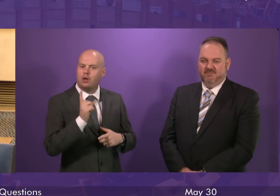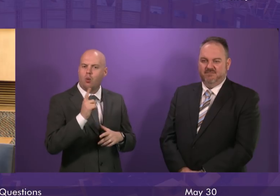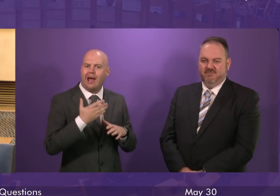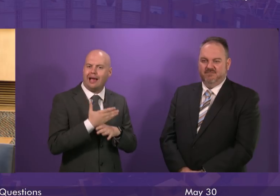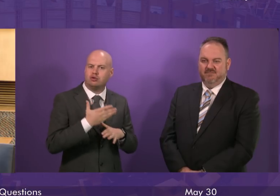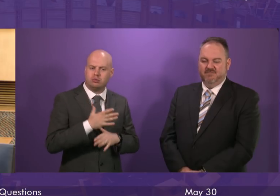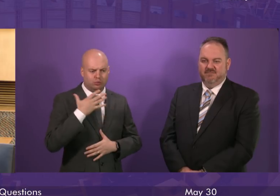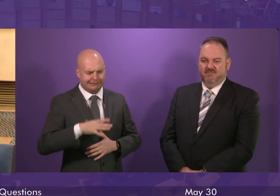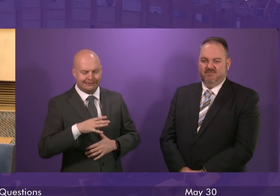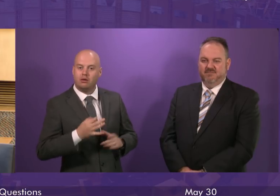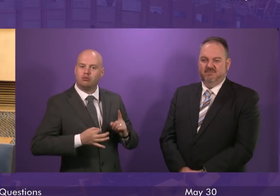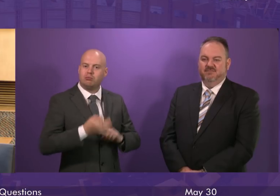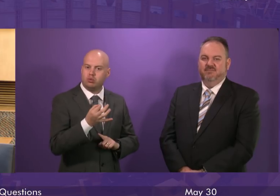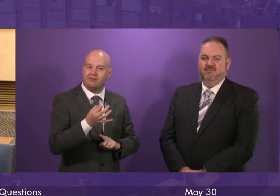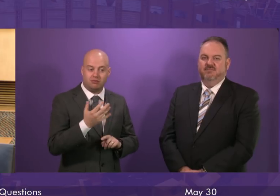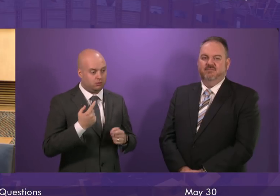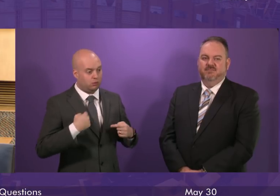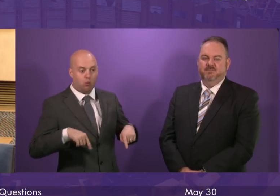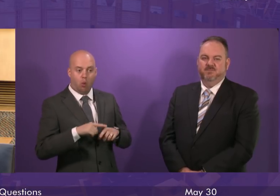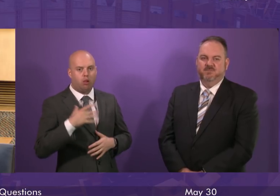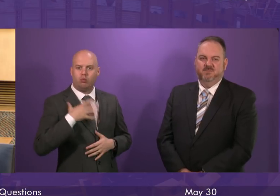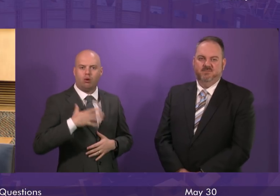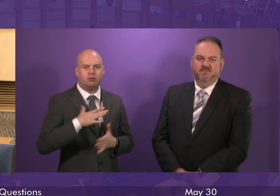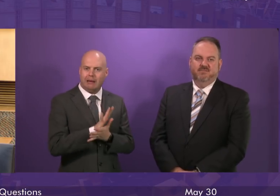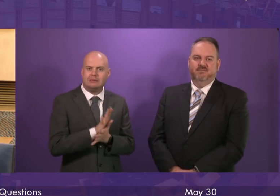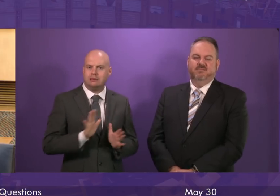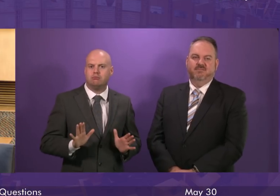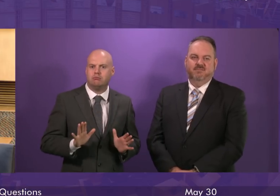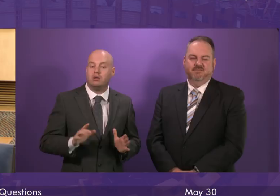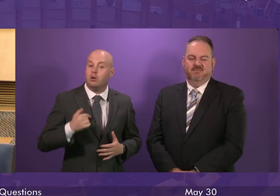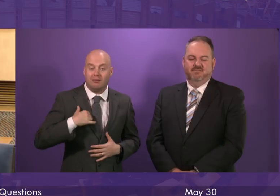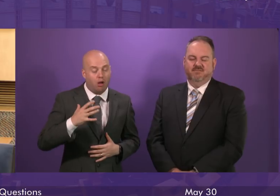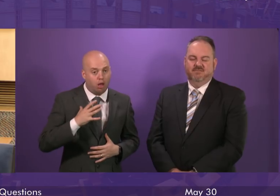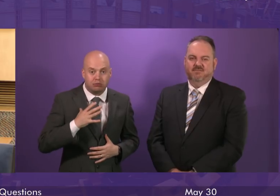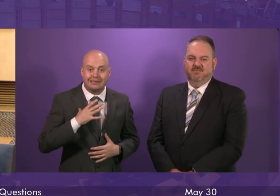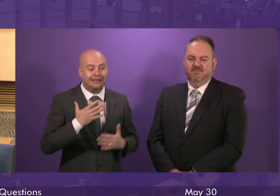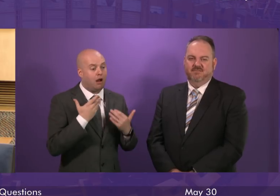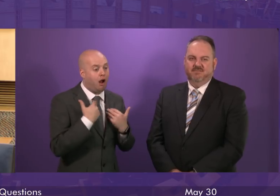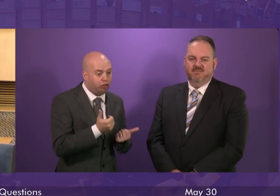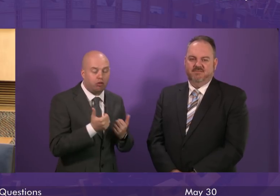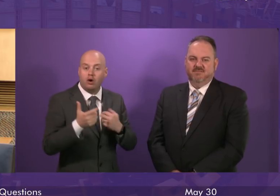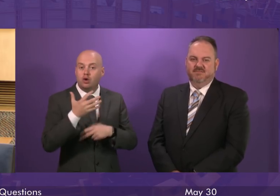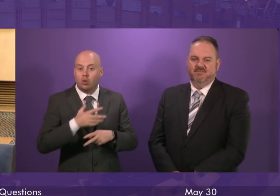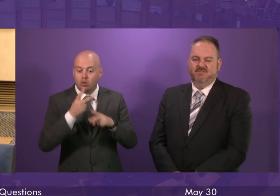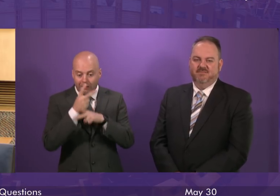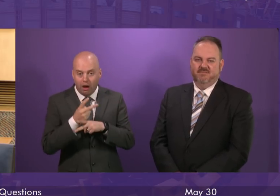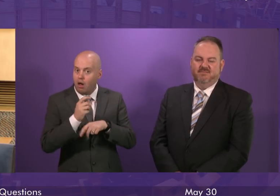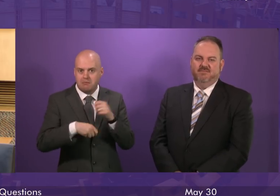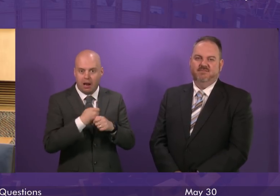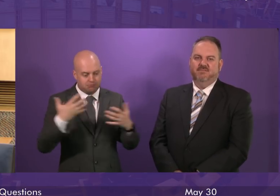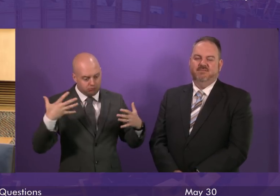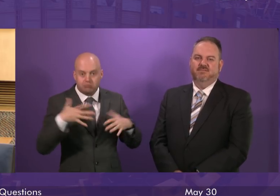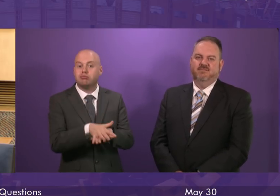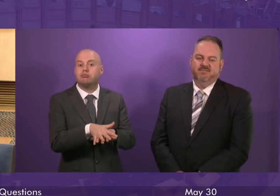the improvements here that we all want to see. We have already integrated health and social care. The UK